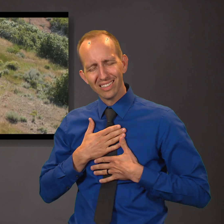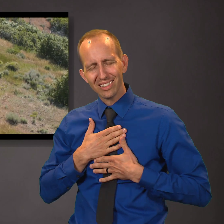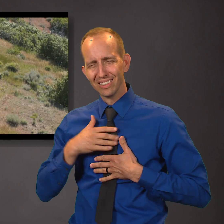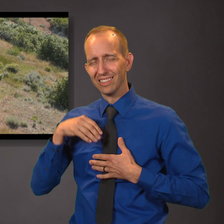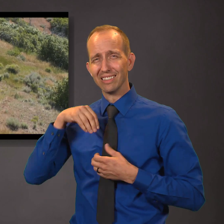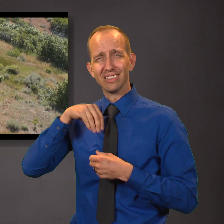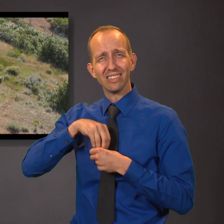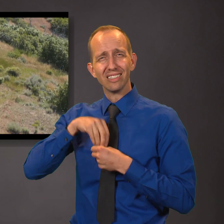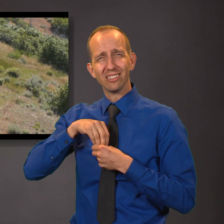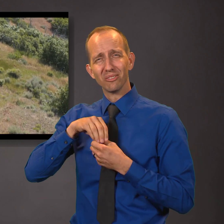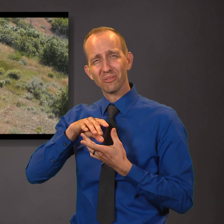Awake, my soul.